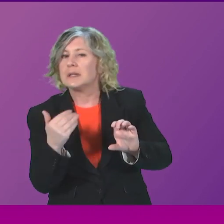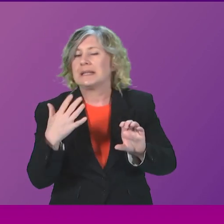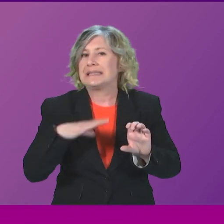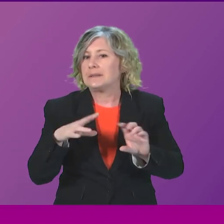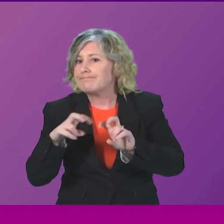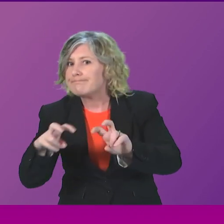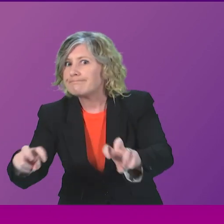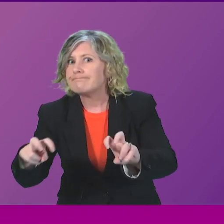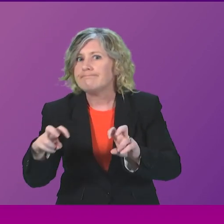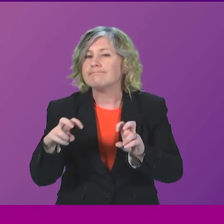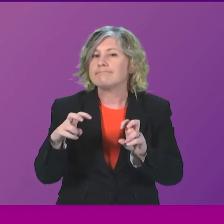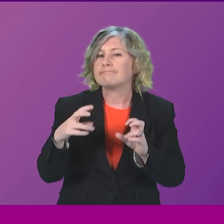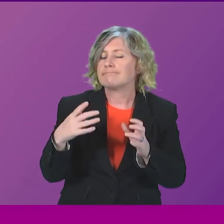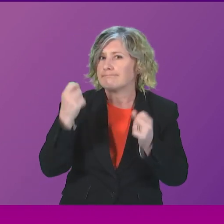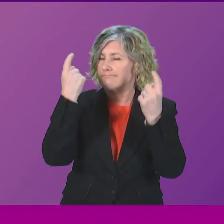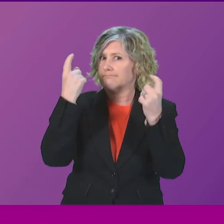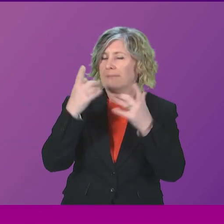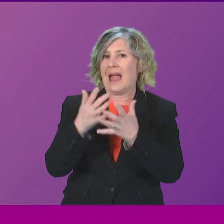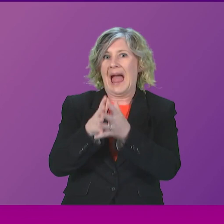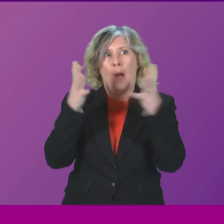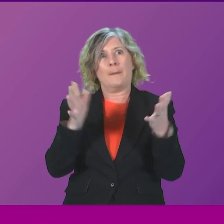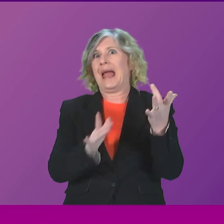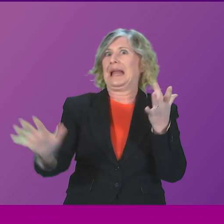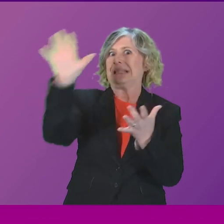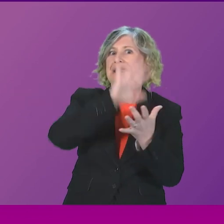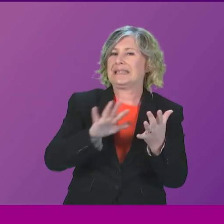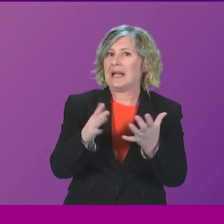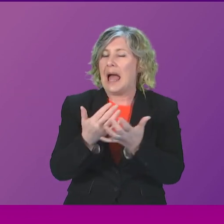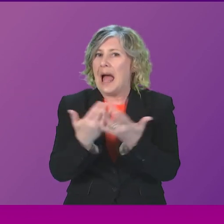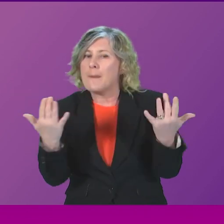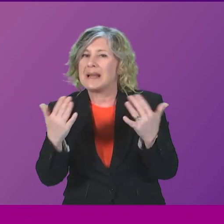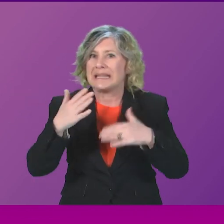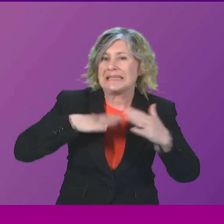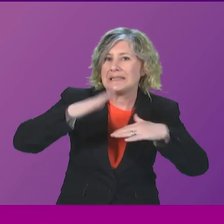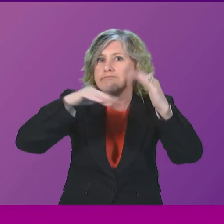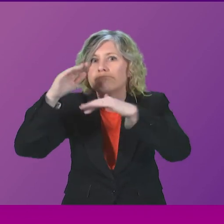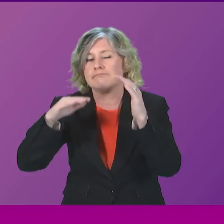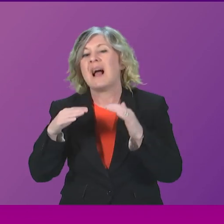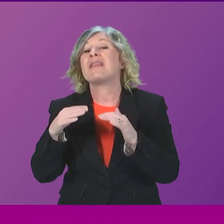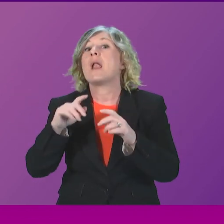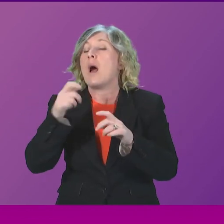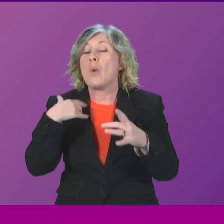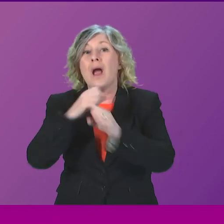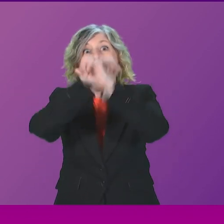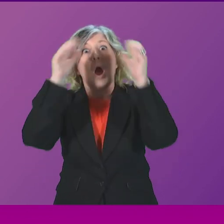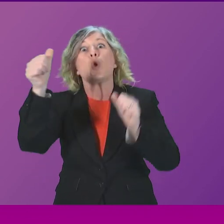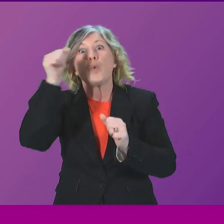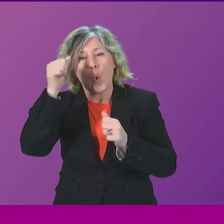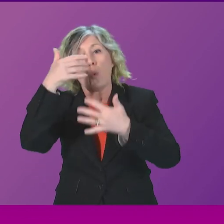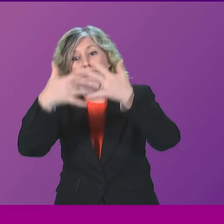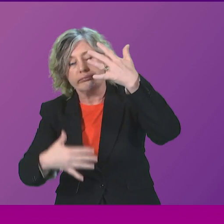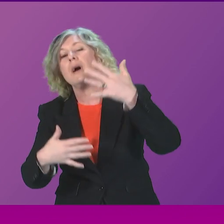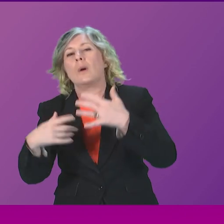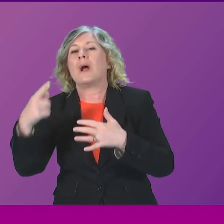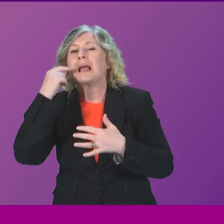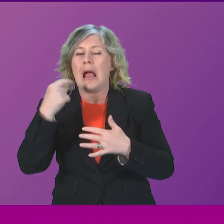fact, vital, that we understand the scope and the nature of what we're dealing with. And thereafter, I'm happy to give consideration to Alex Cole-Hamilton's